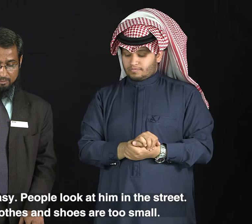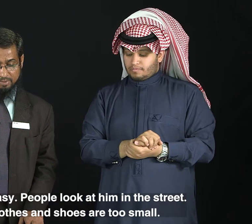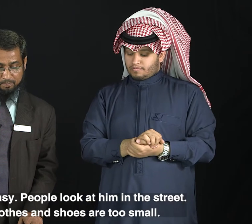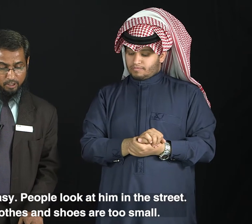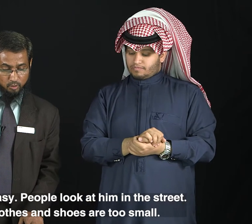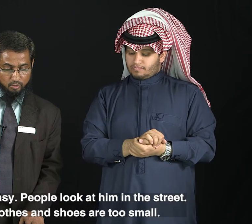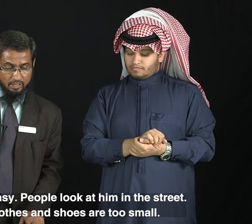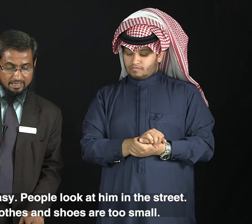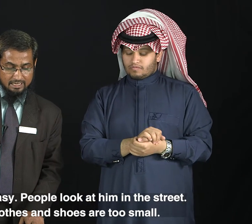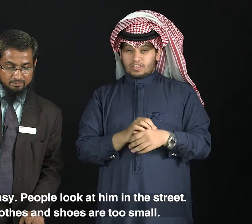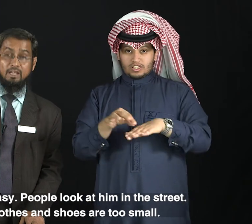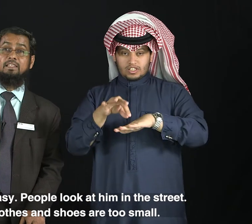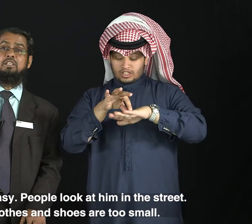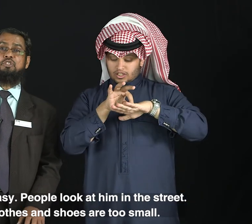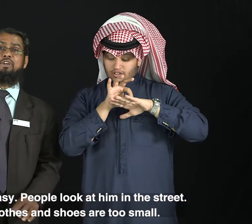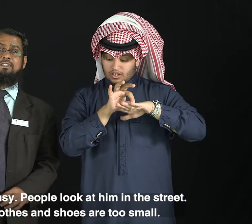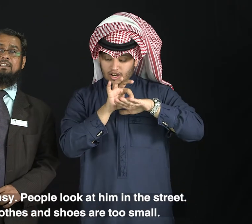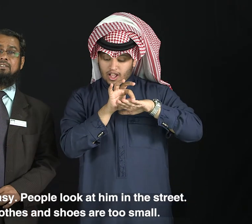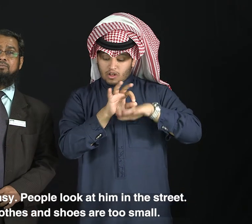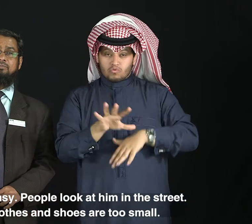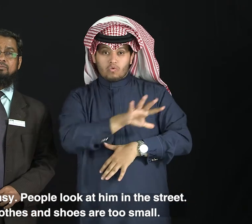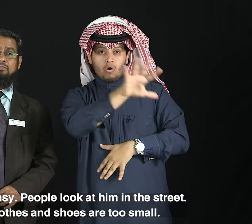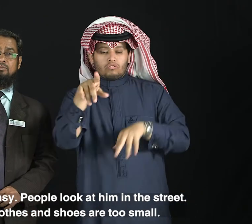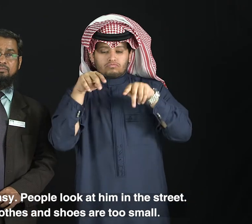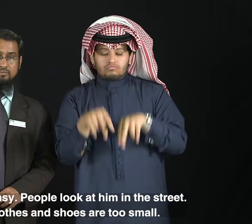People look at him in the street.